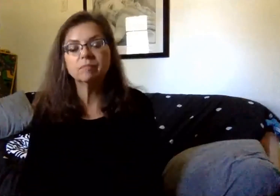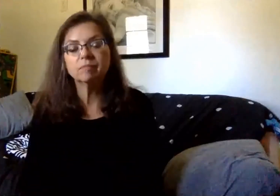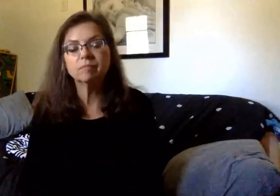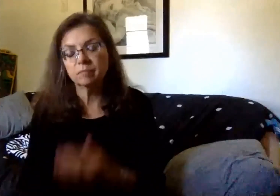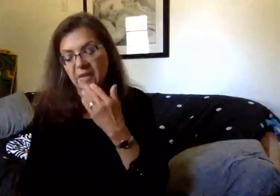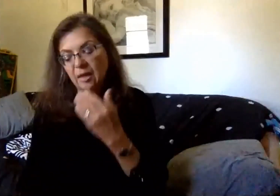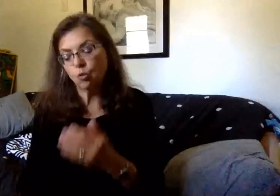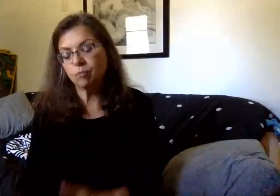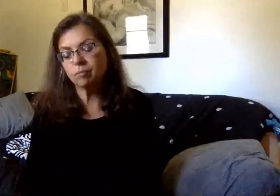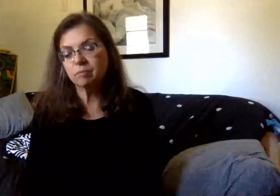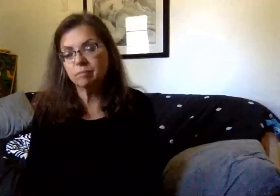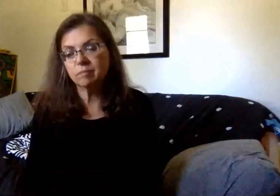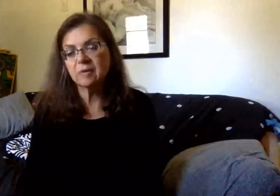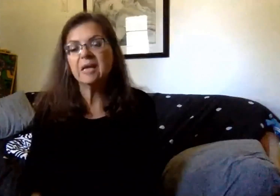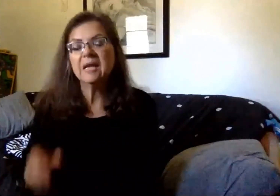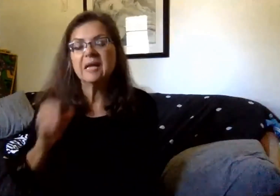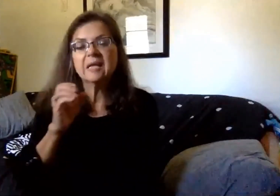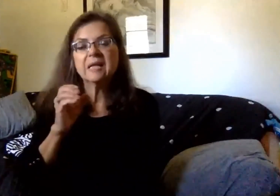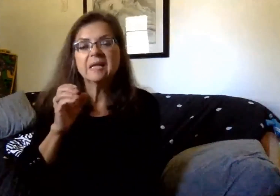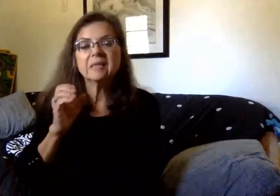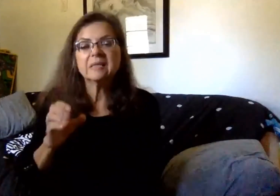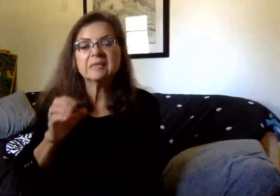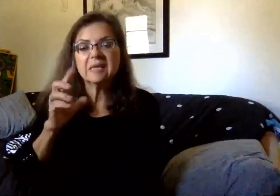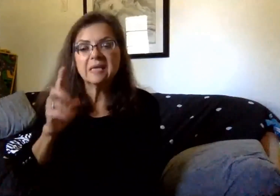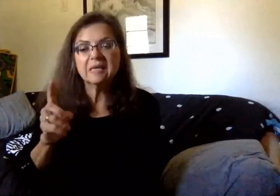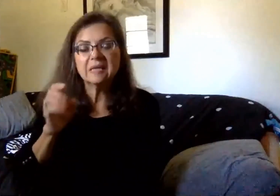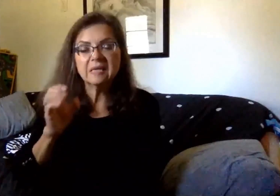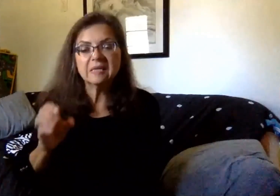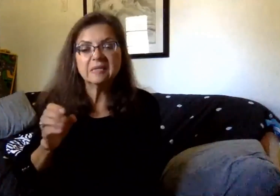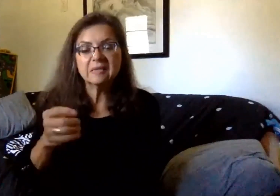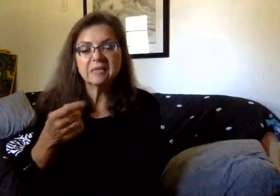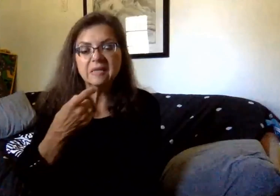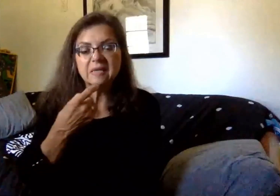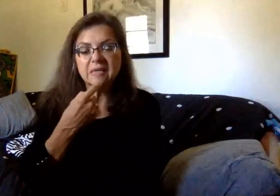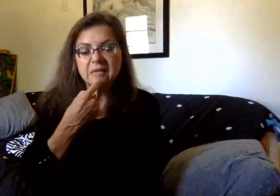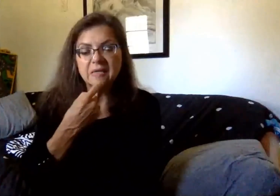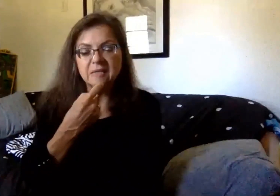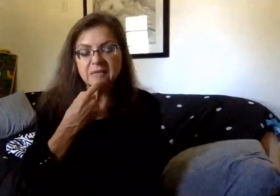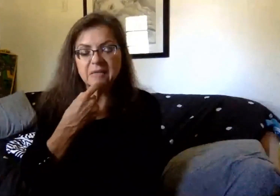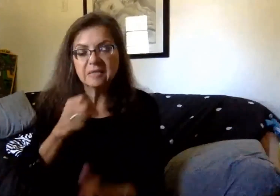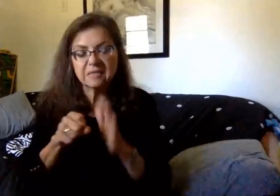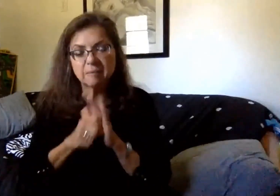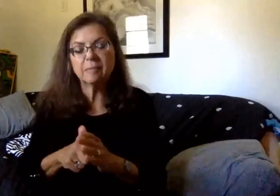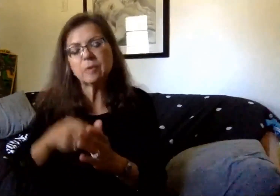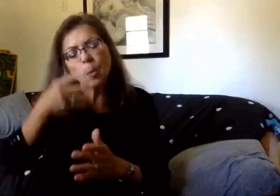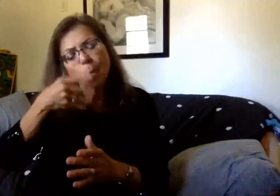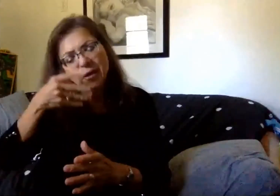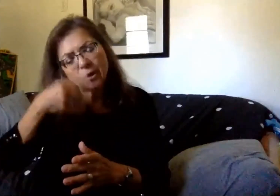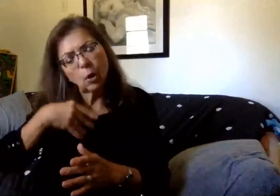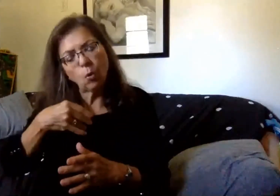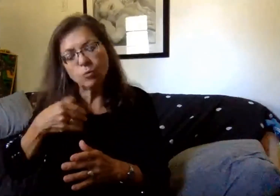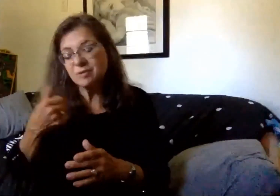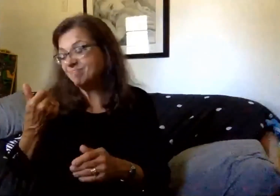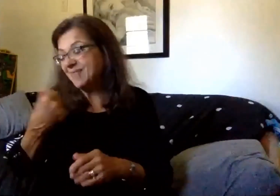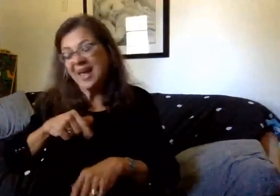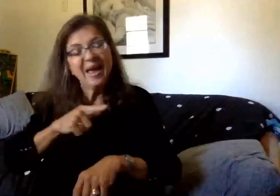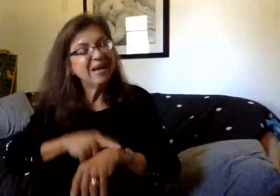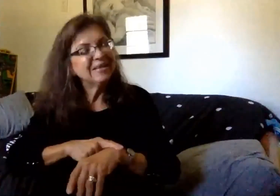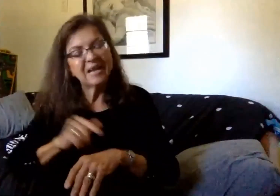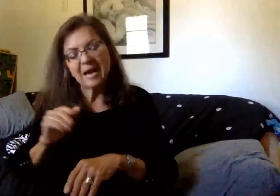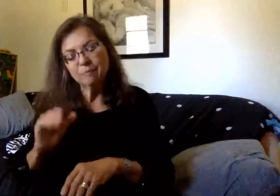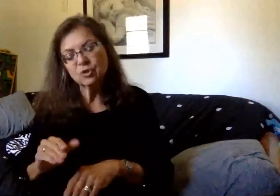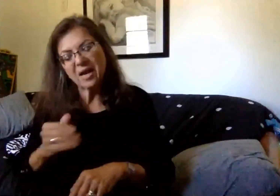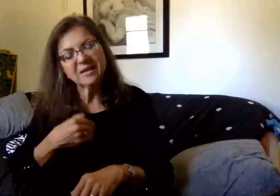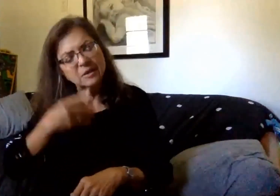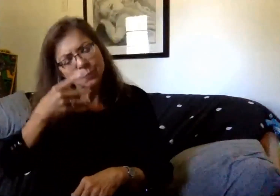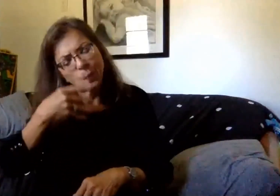Jonathan. The CDC defines COVID symptoms as things such as a runny nose. Are we to assume that any type of child, any time a child has a